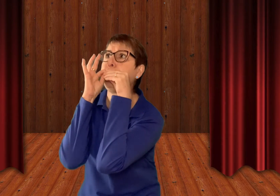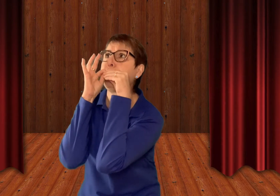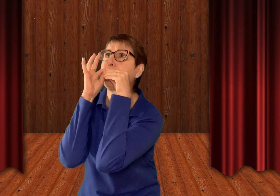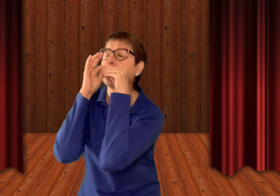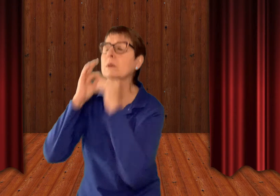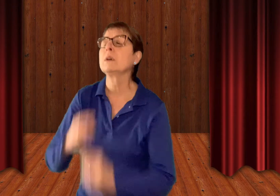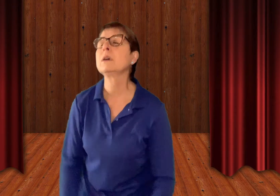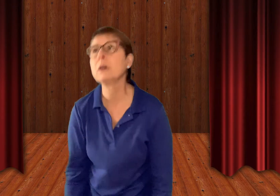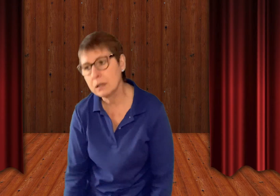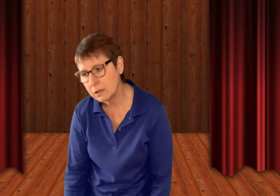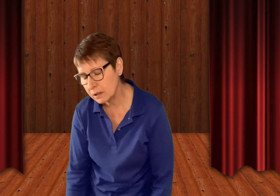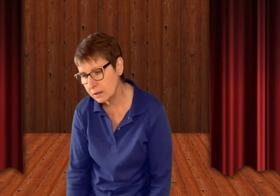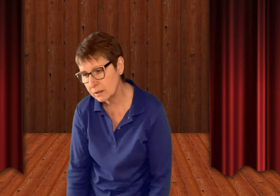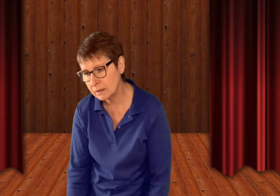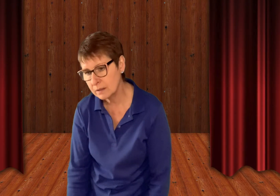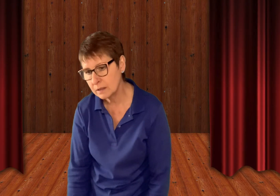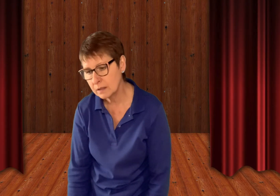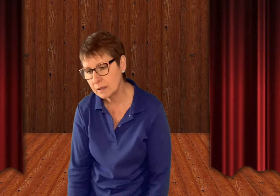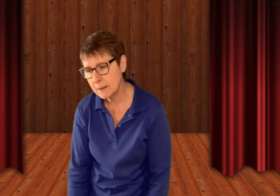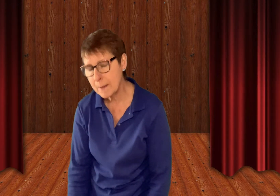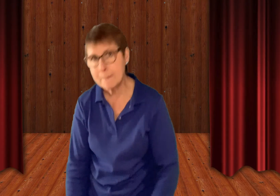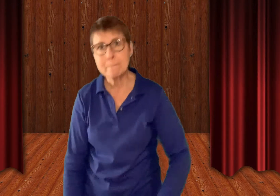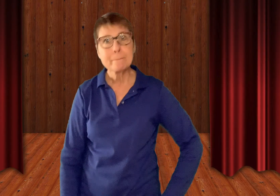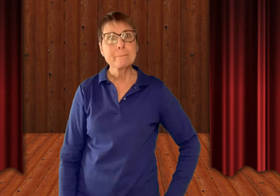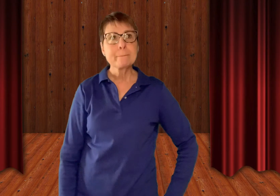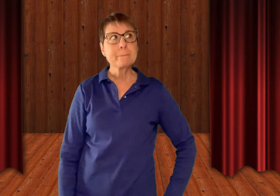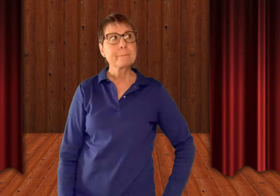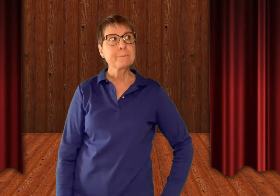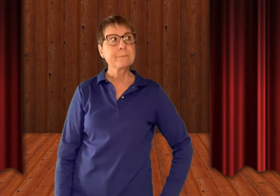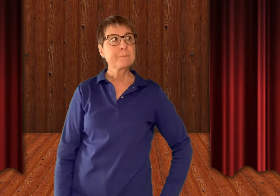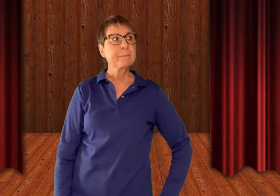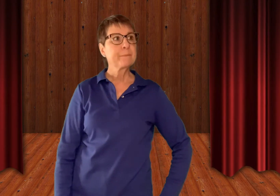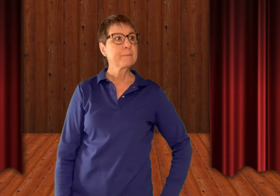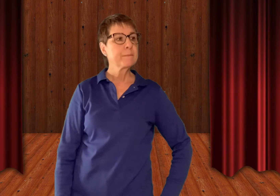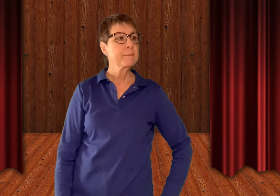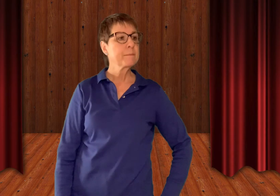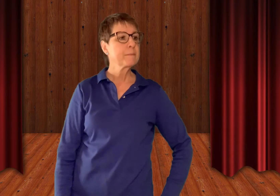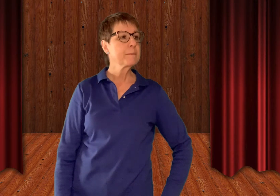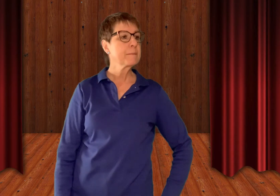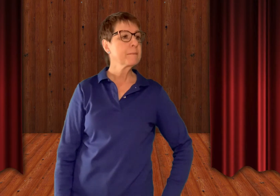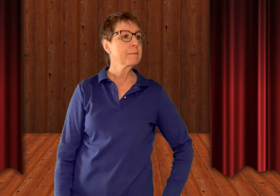Hmm, is there something else you could do to solve your problem?